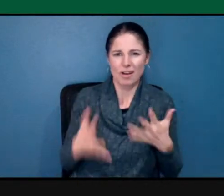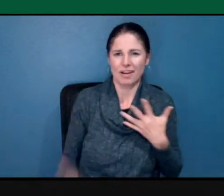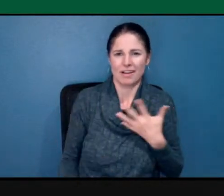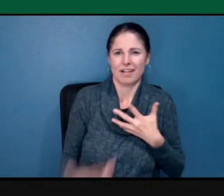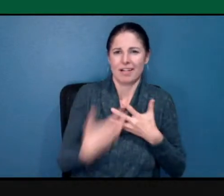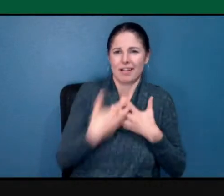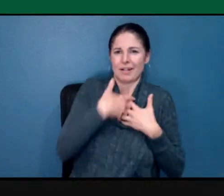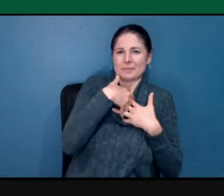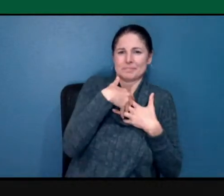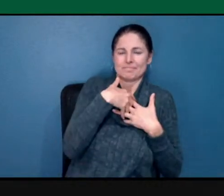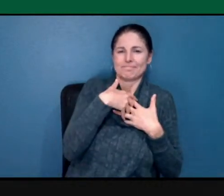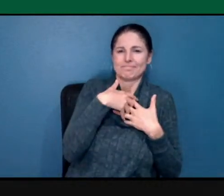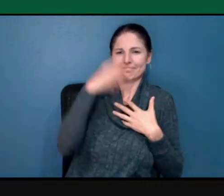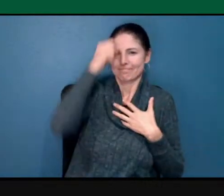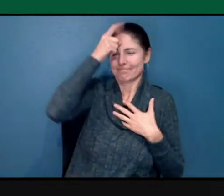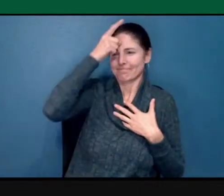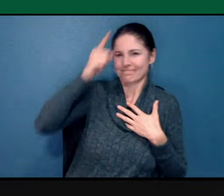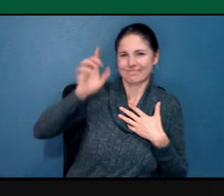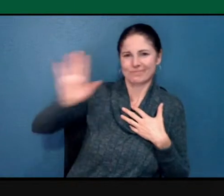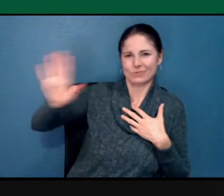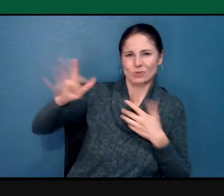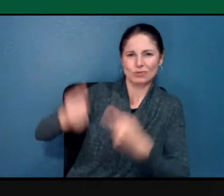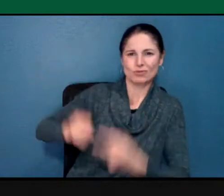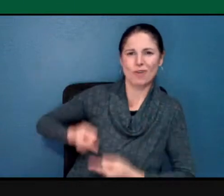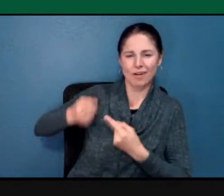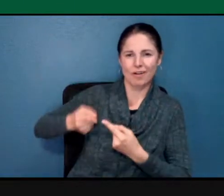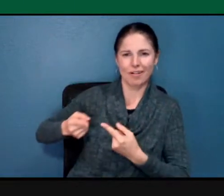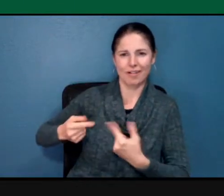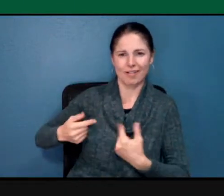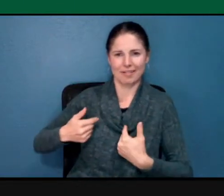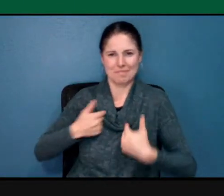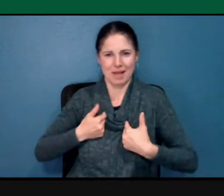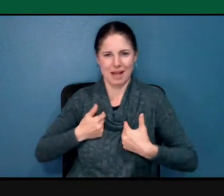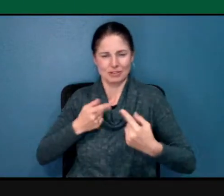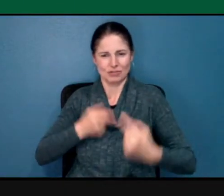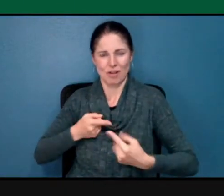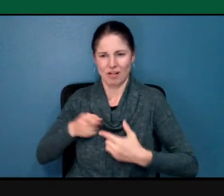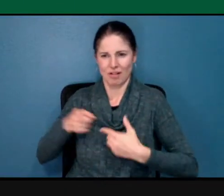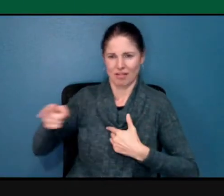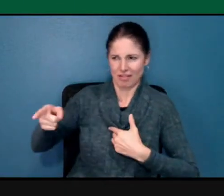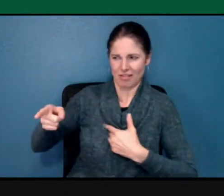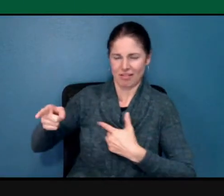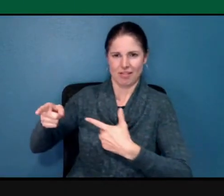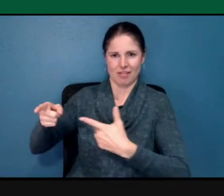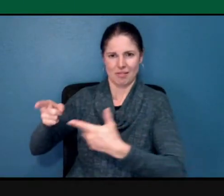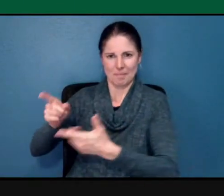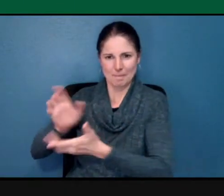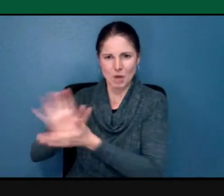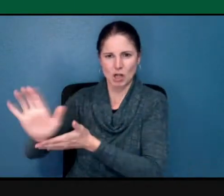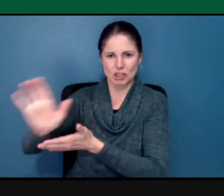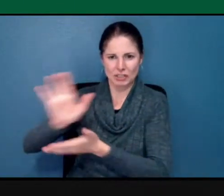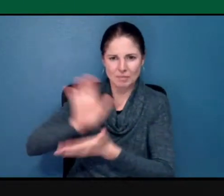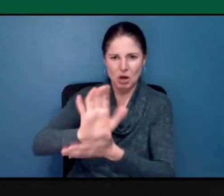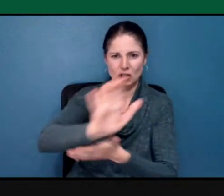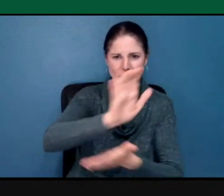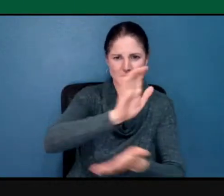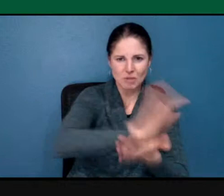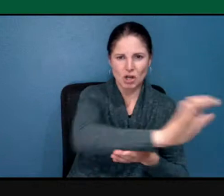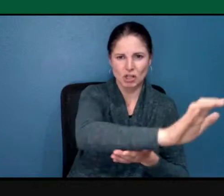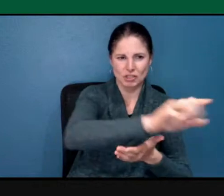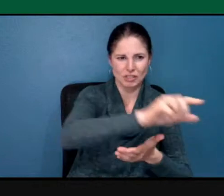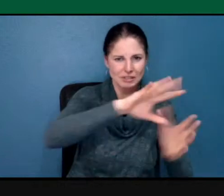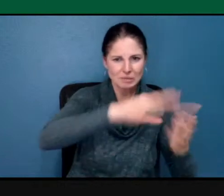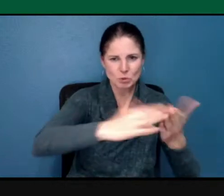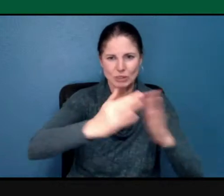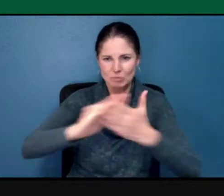shared struggle that exists within marginalized communities. And as a collective, then, as it has been